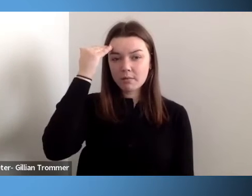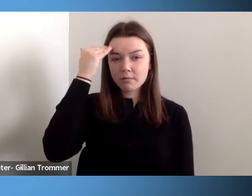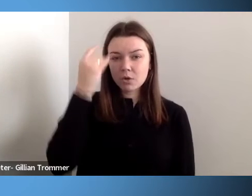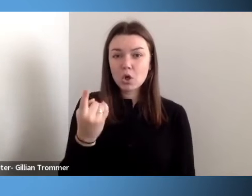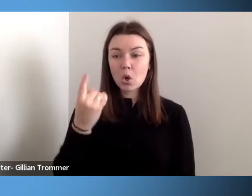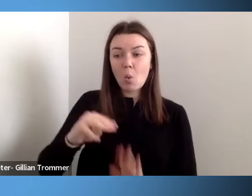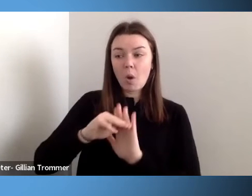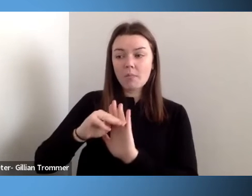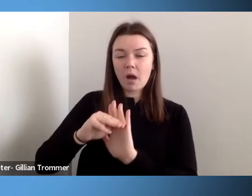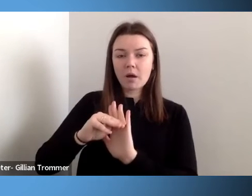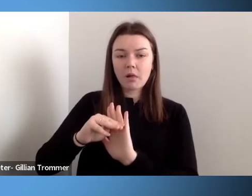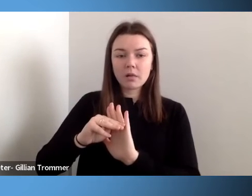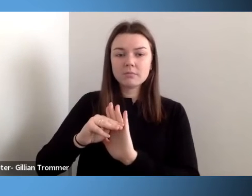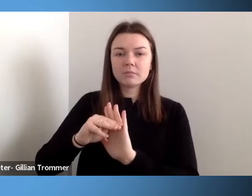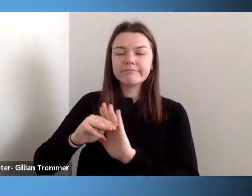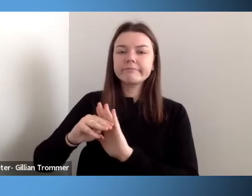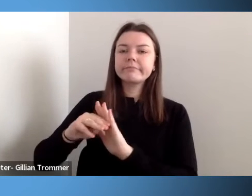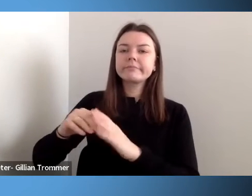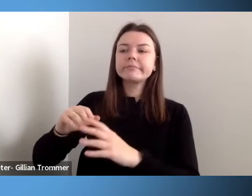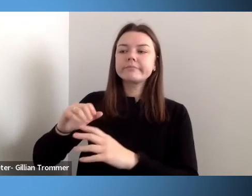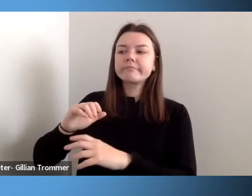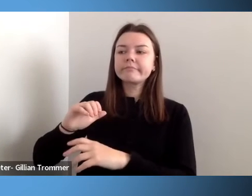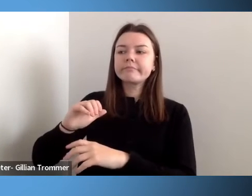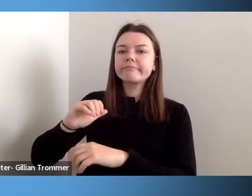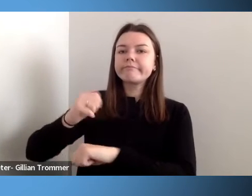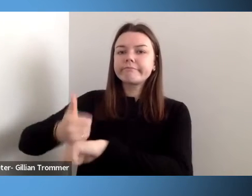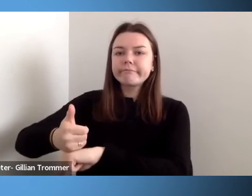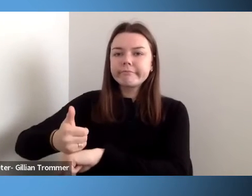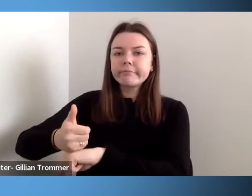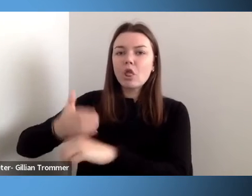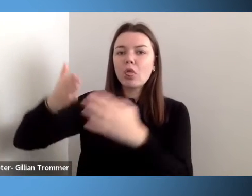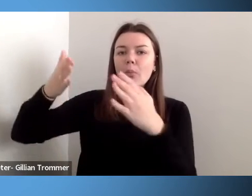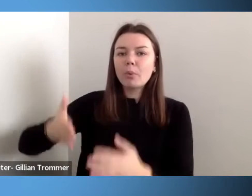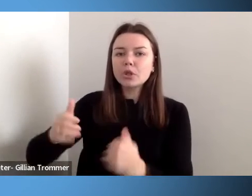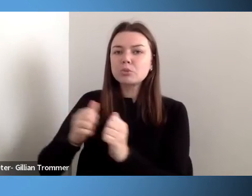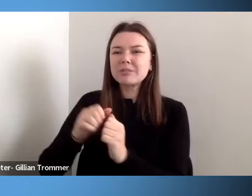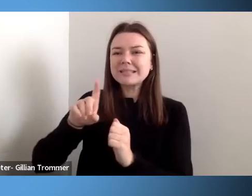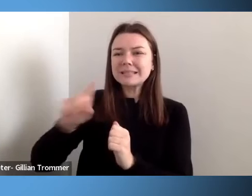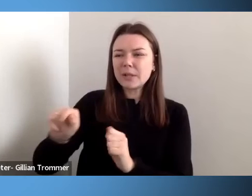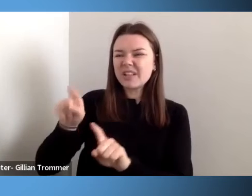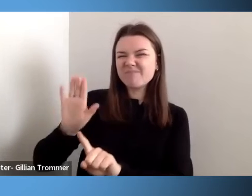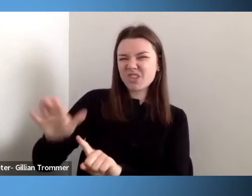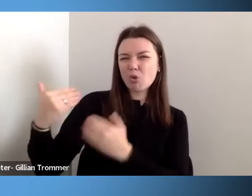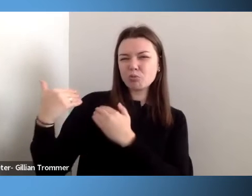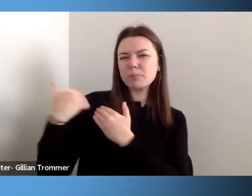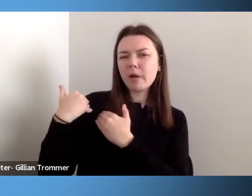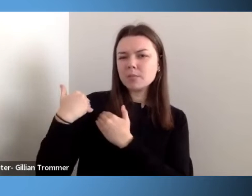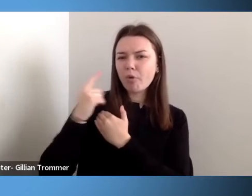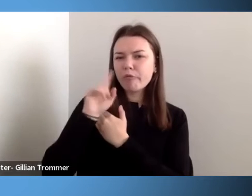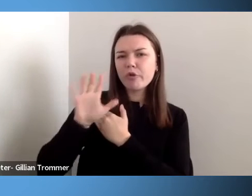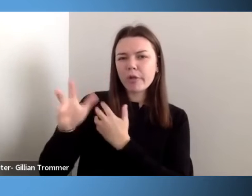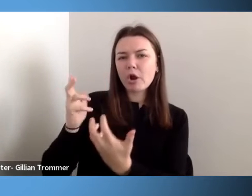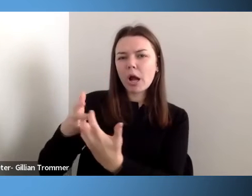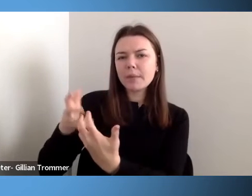advocacy and accommodation on the individual living with the disability, rather